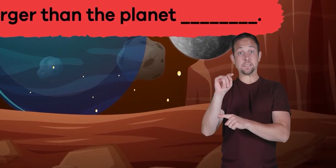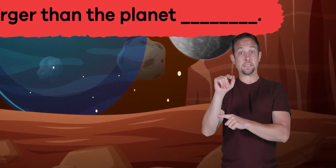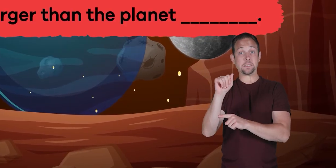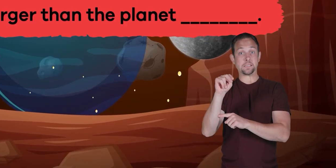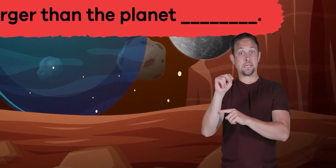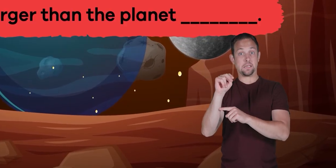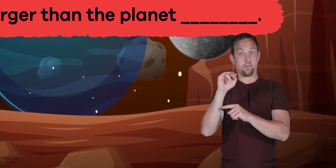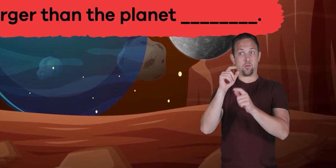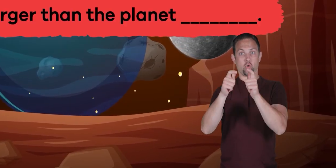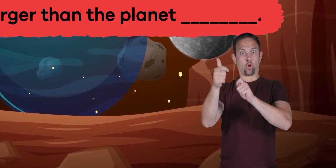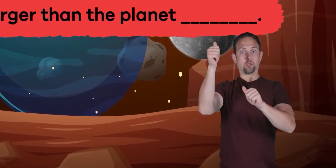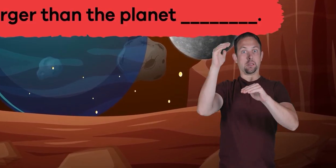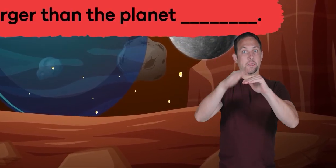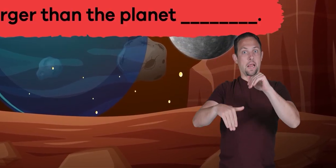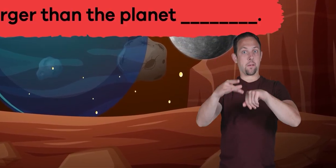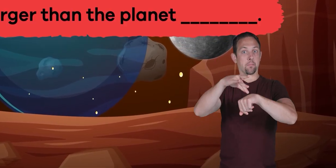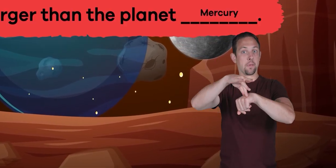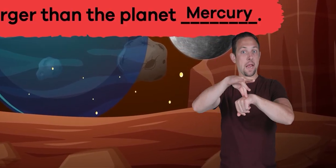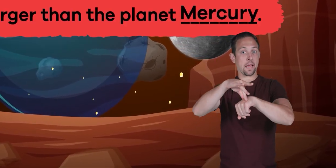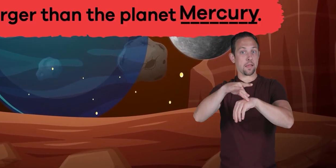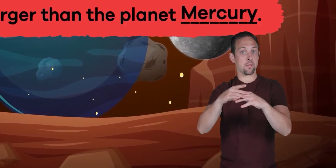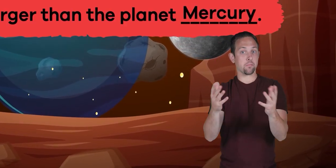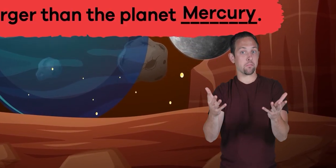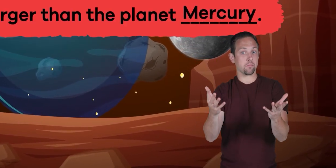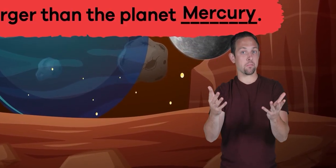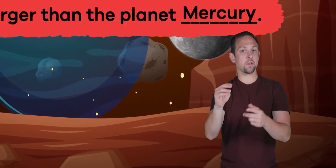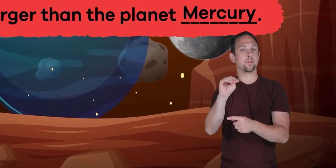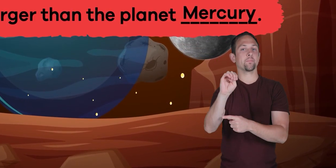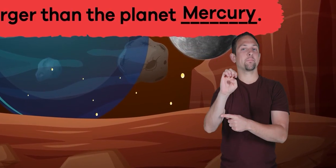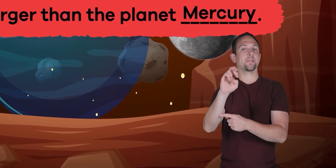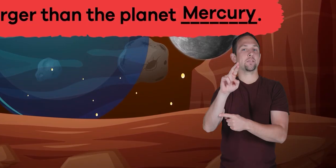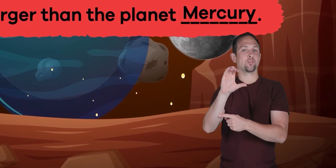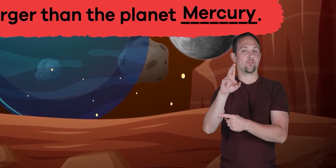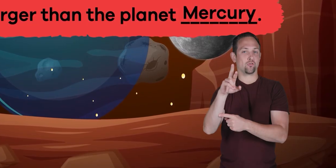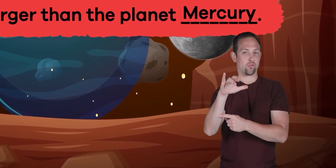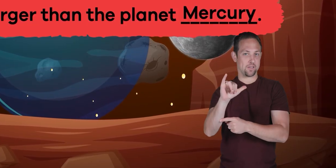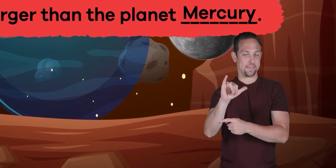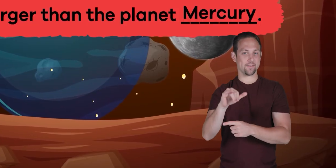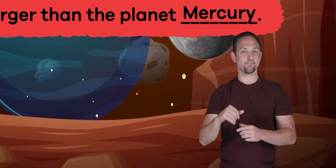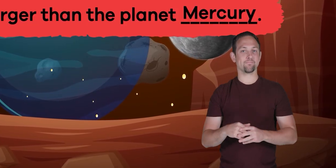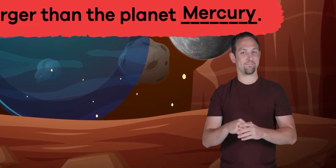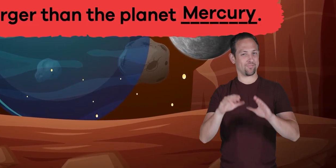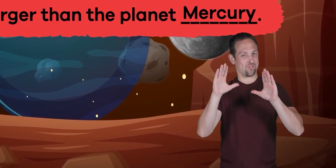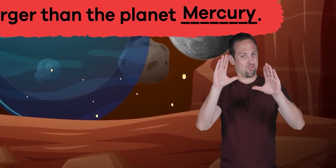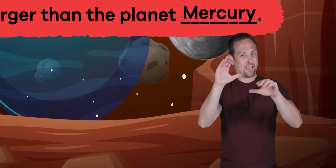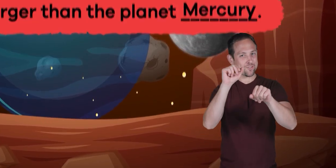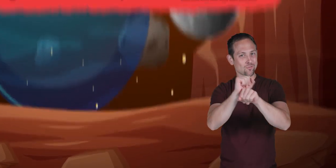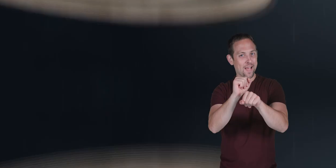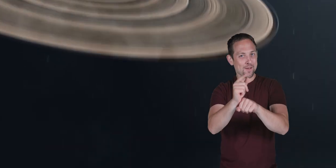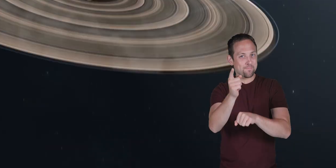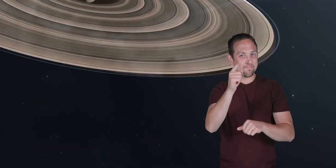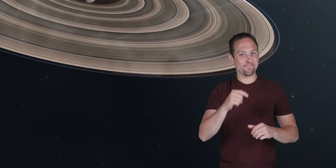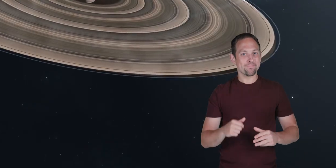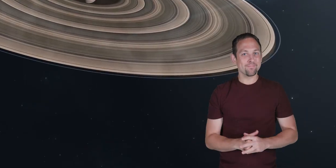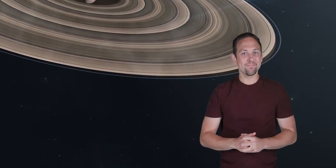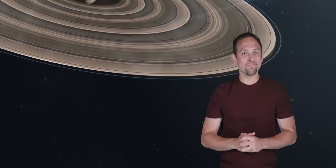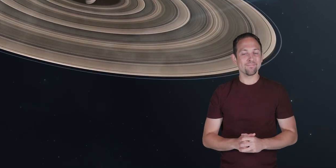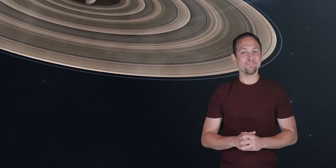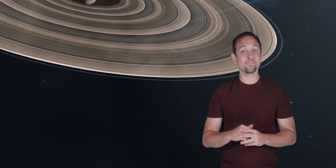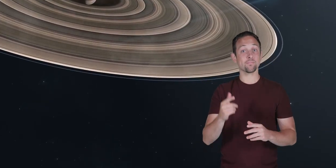than the planet Mercury great job because of its poisonous